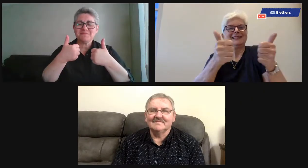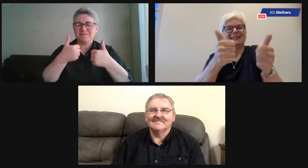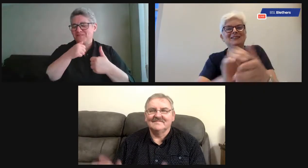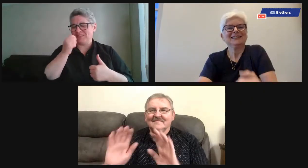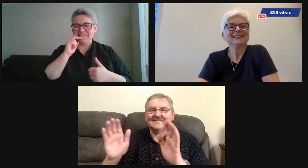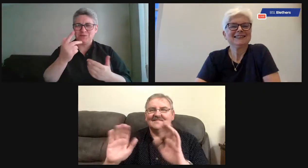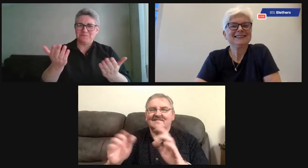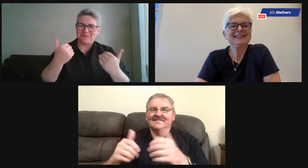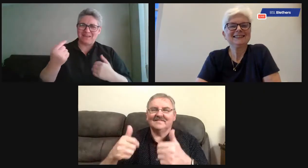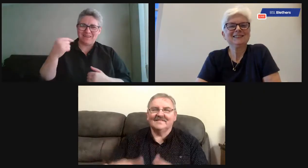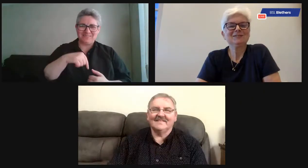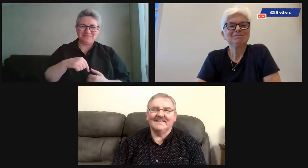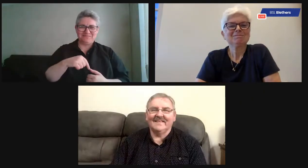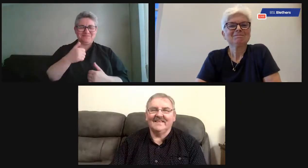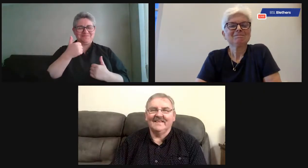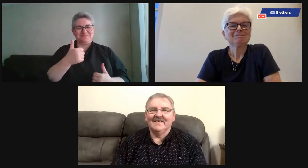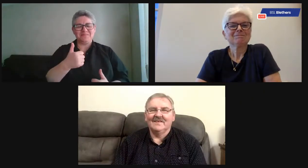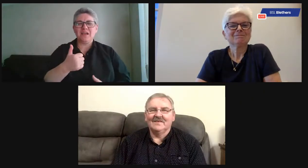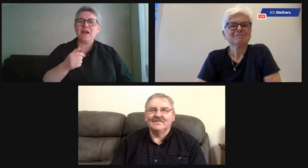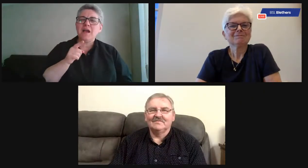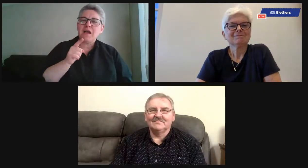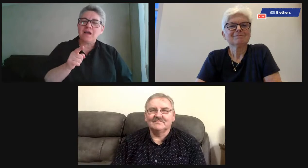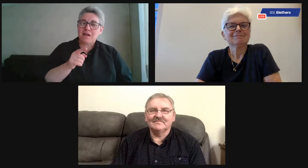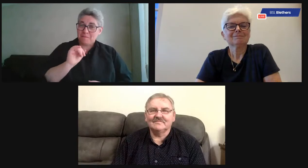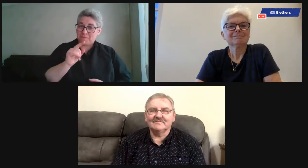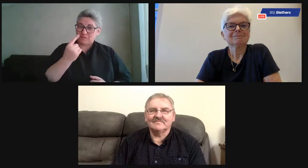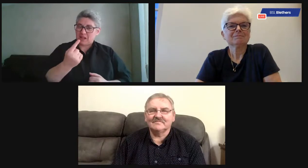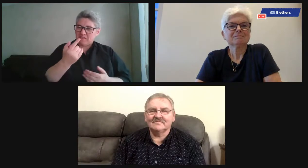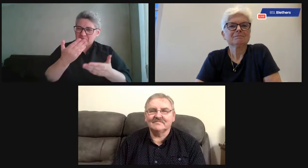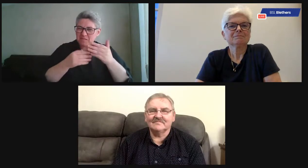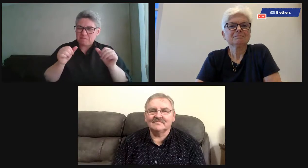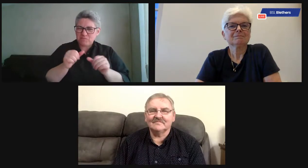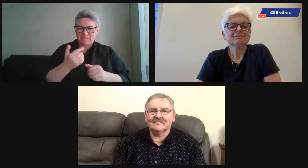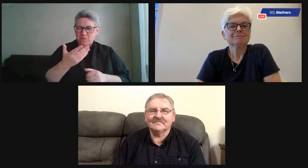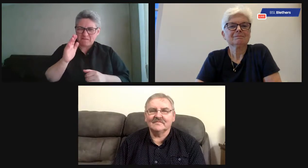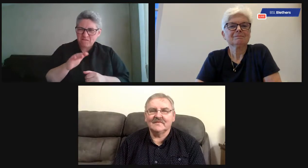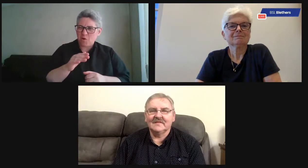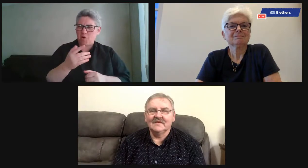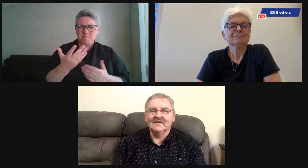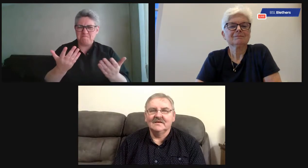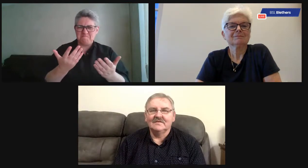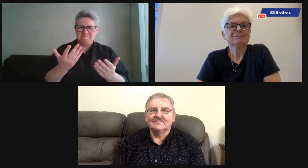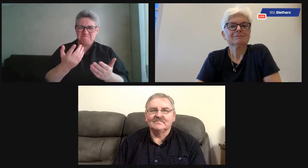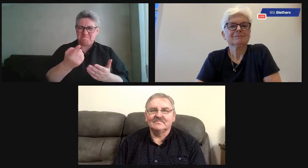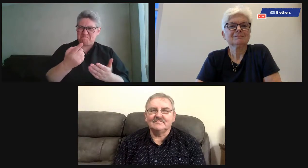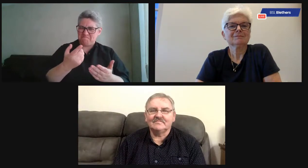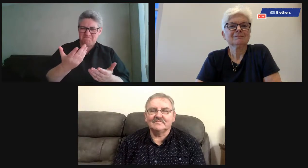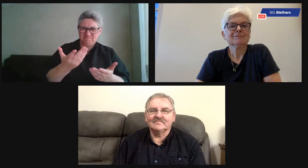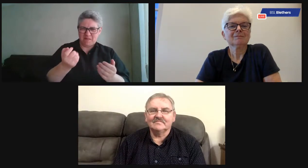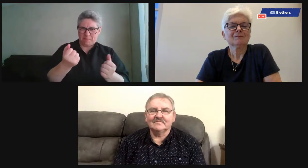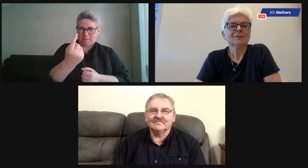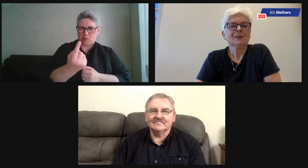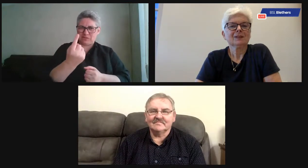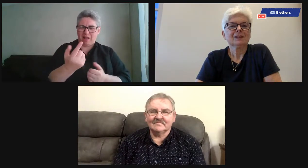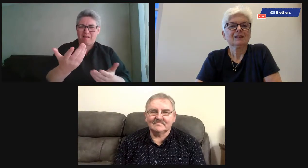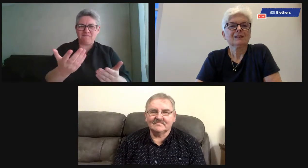Hello. Hello. Nice that you could join us. Could you tell us a little bit about yourself, introduce yourself